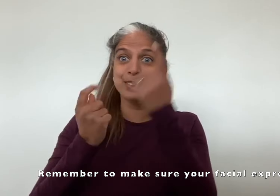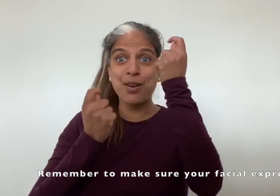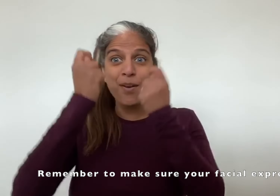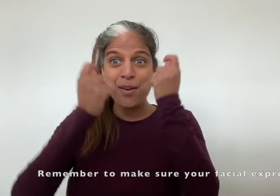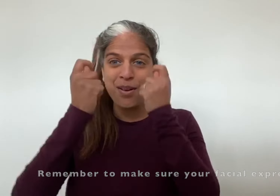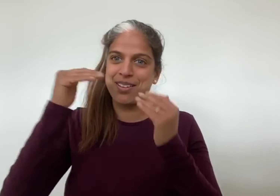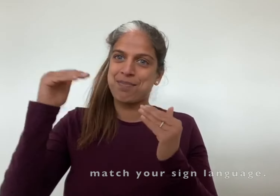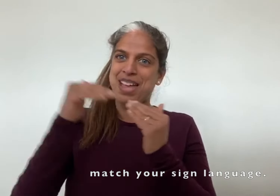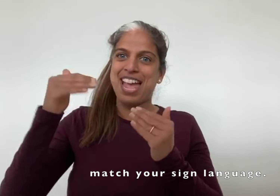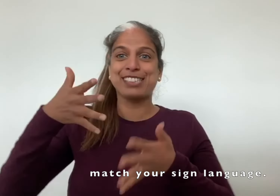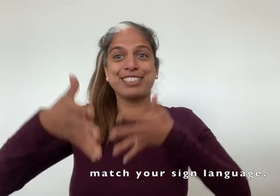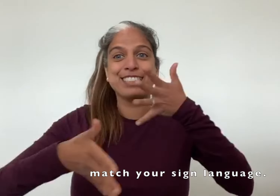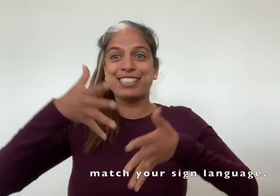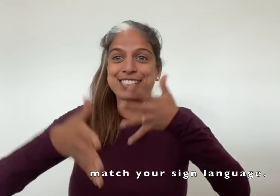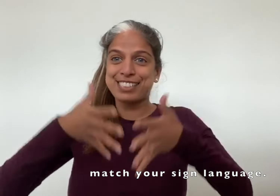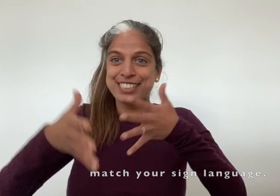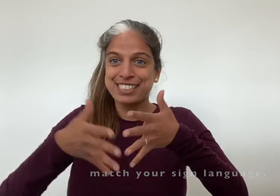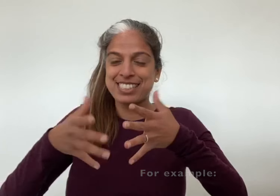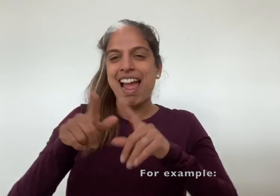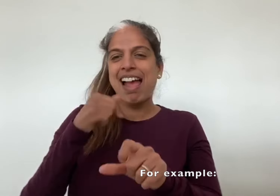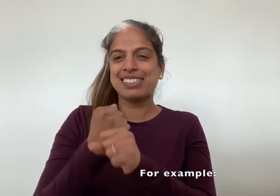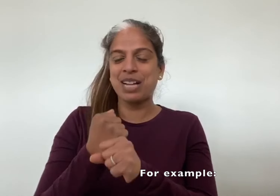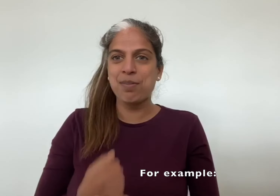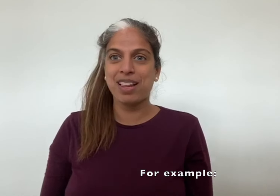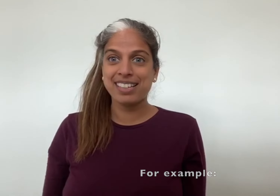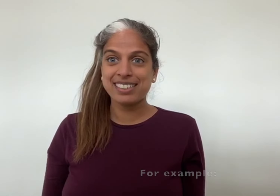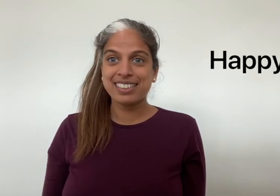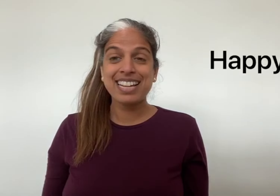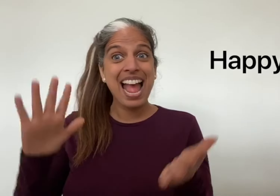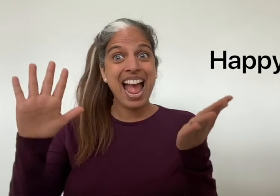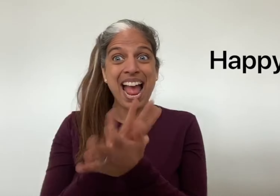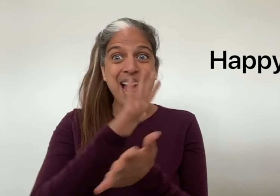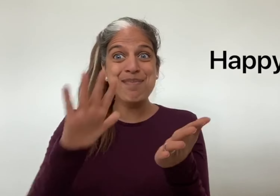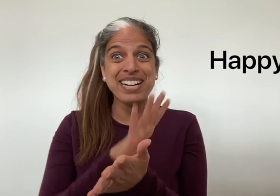sure your facial expressions match your sign language for example happy